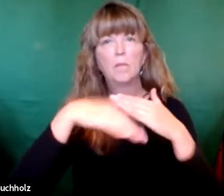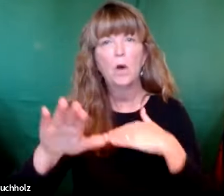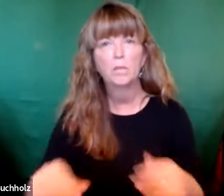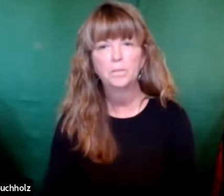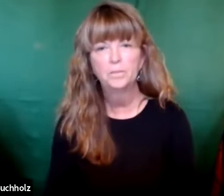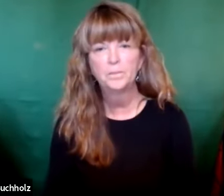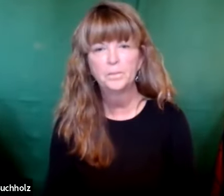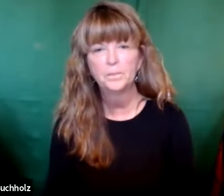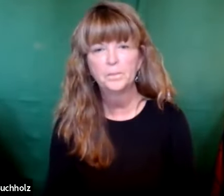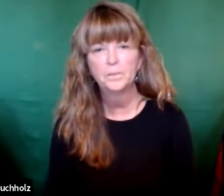until John was born.